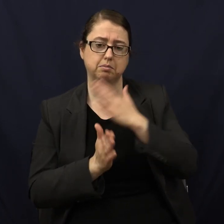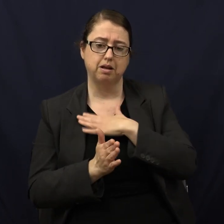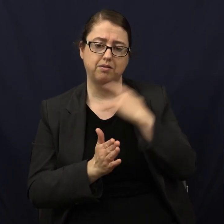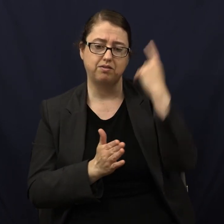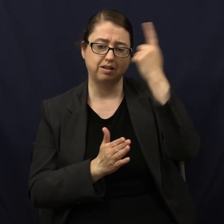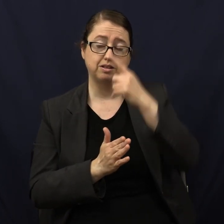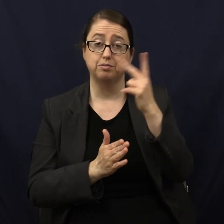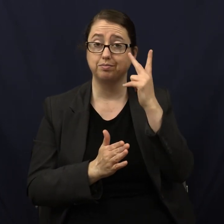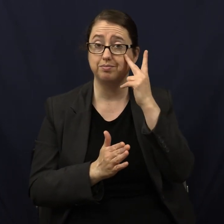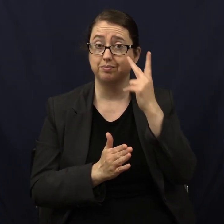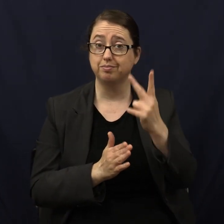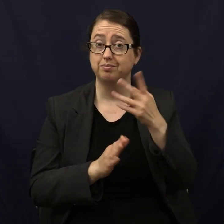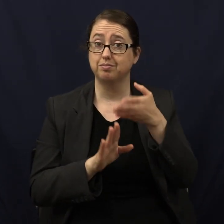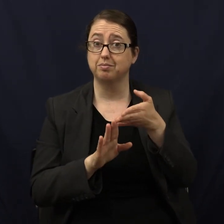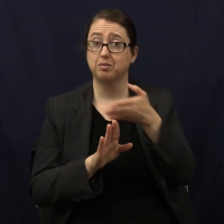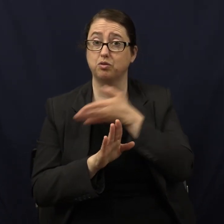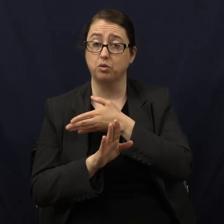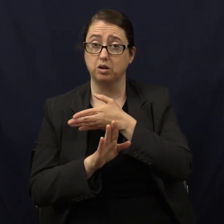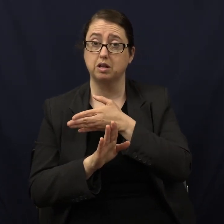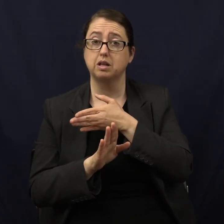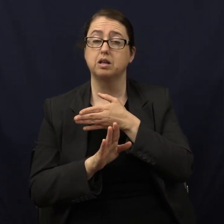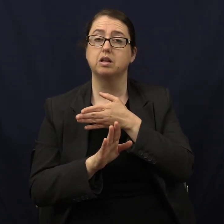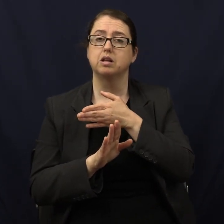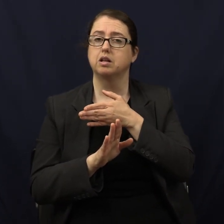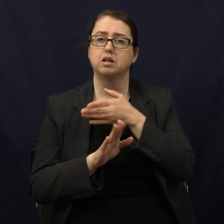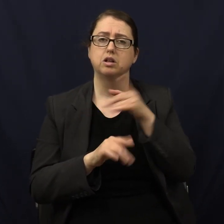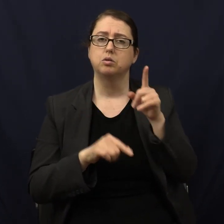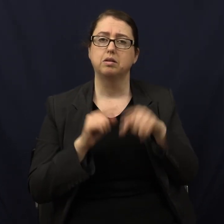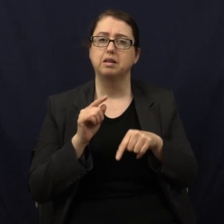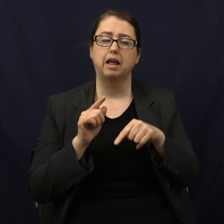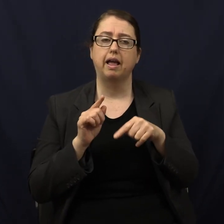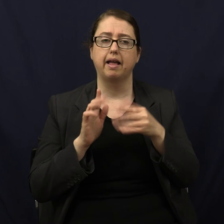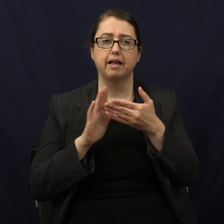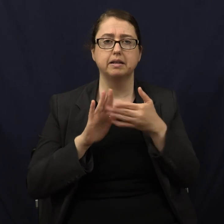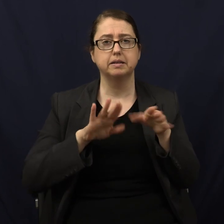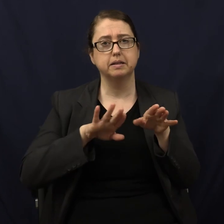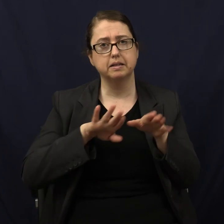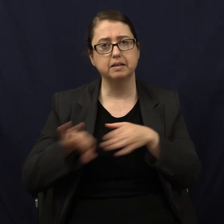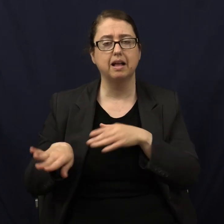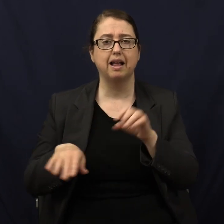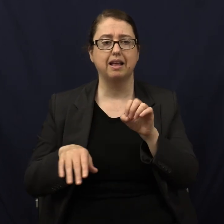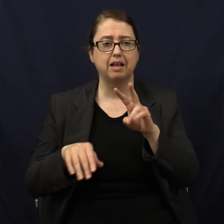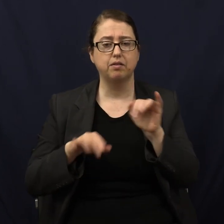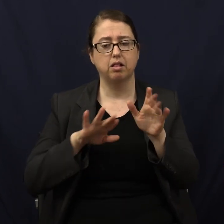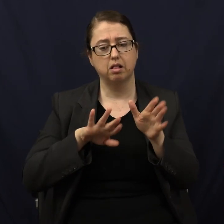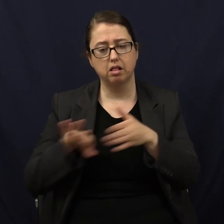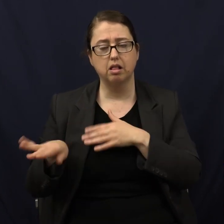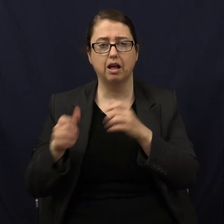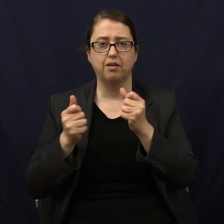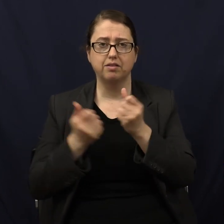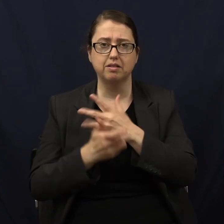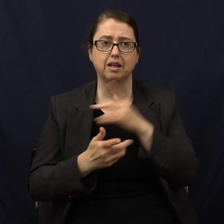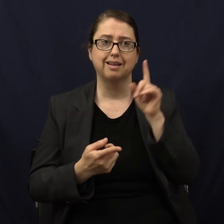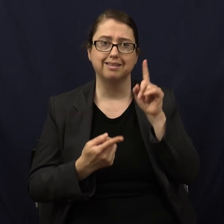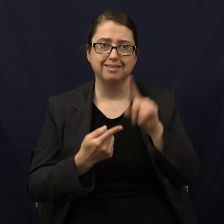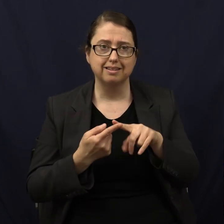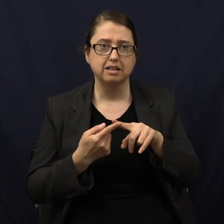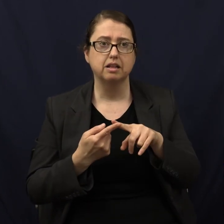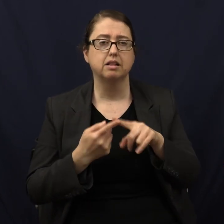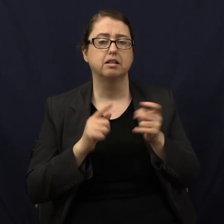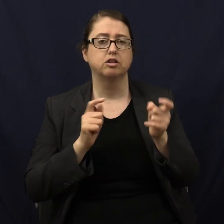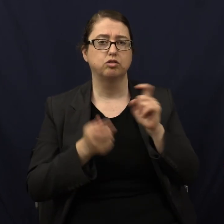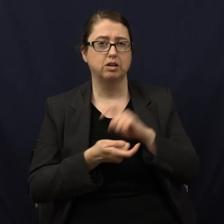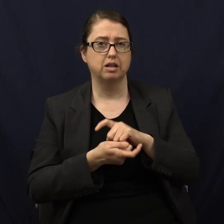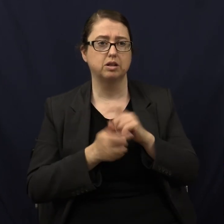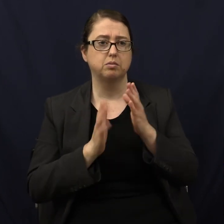Notice, there's something that happens before you turn from your wicked ways, because you can't turn without seeking God's face. Do you realize that? You can't turn without